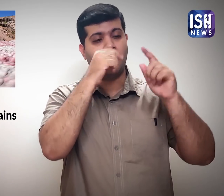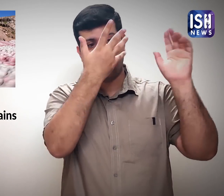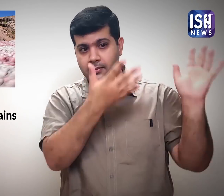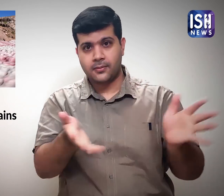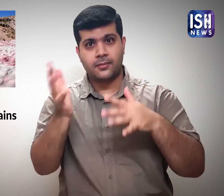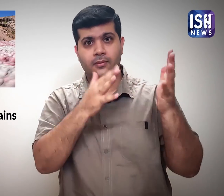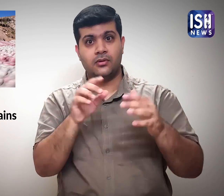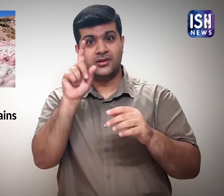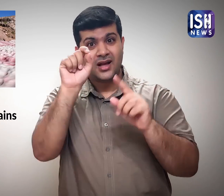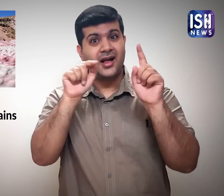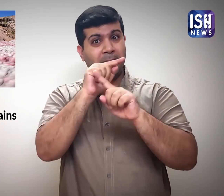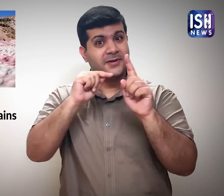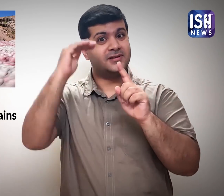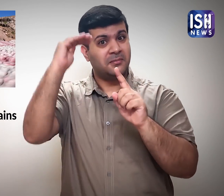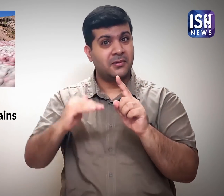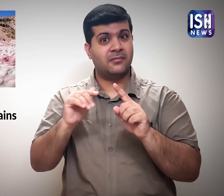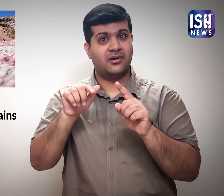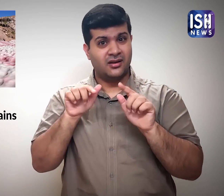The rate was highest in over a century.